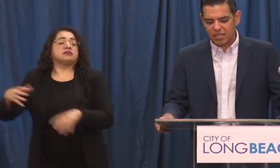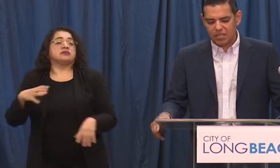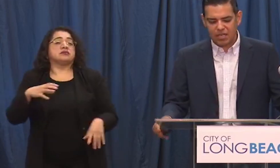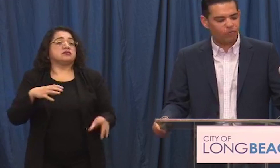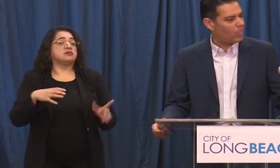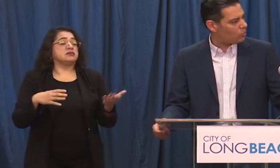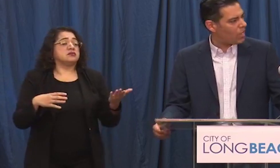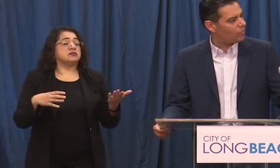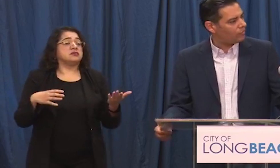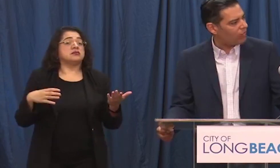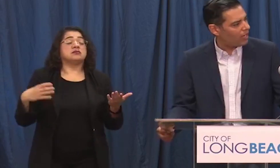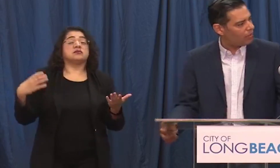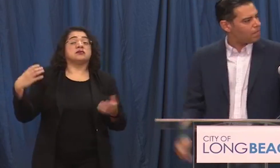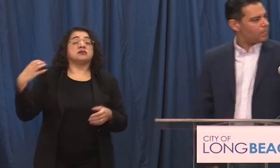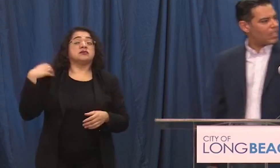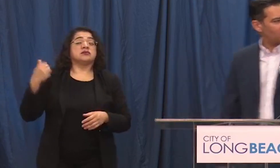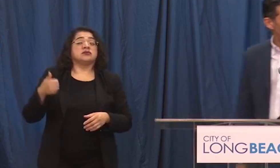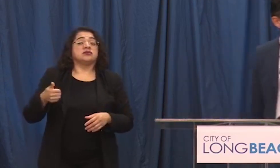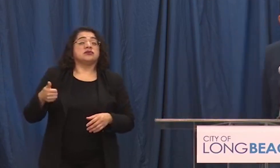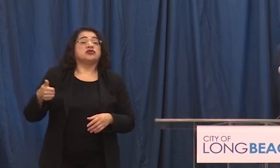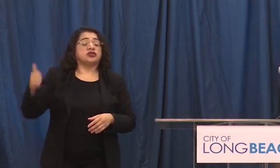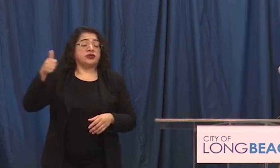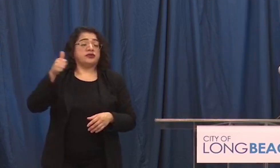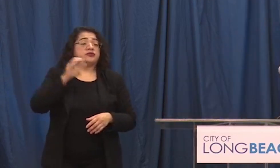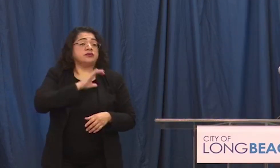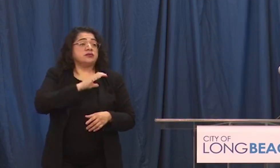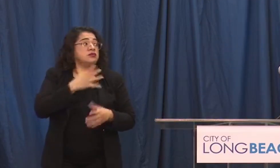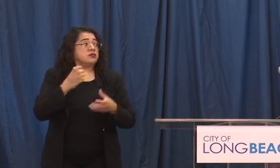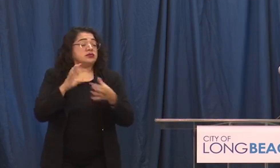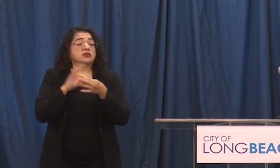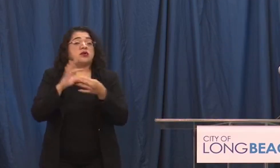about any uh information we have about the fire at seventh and pine